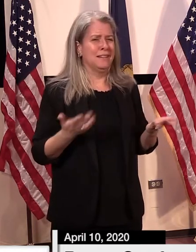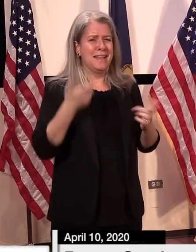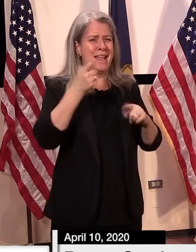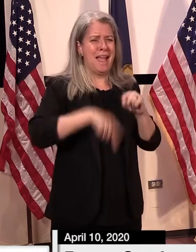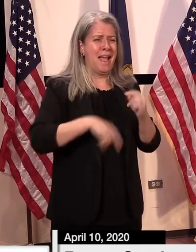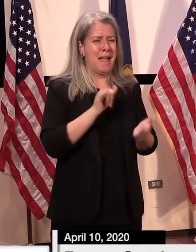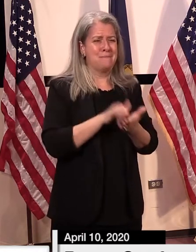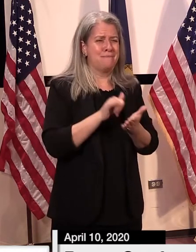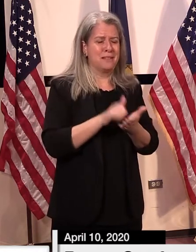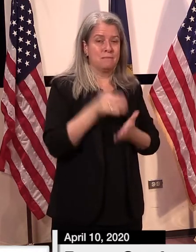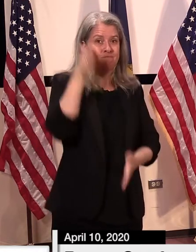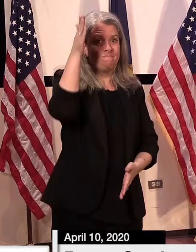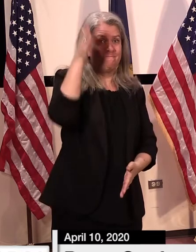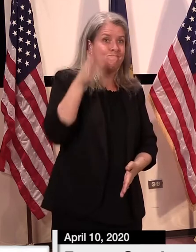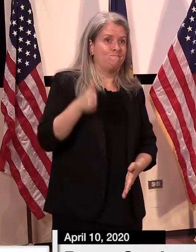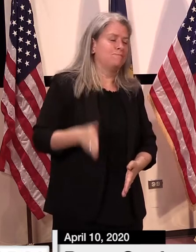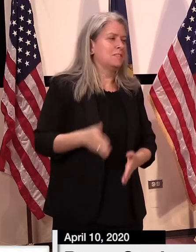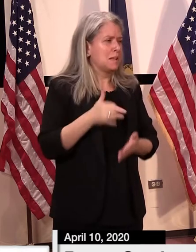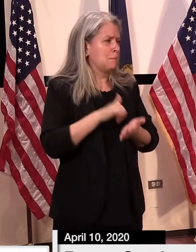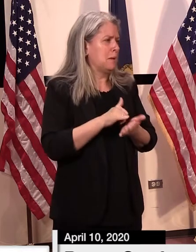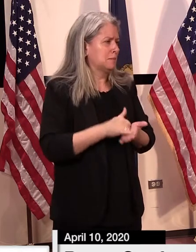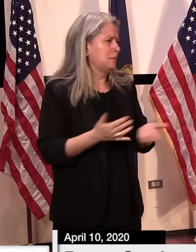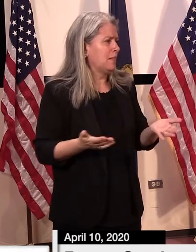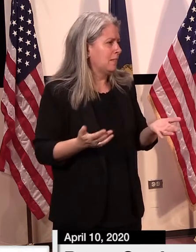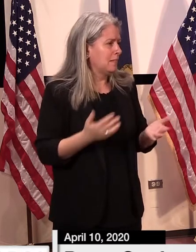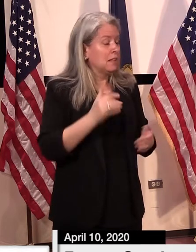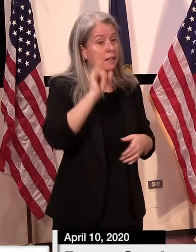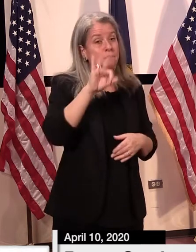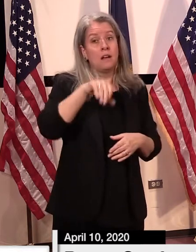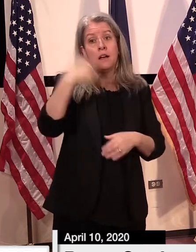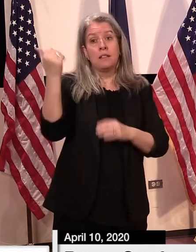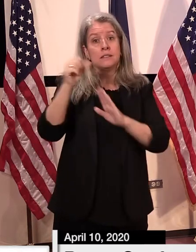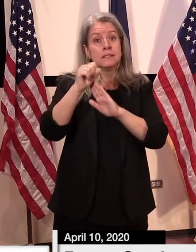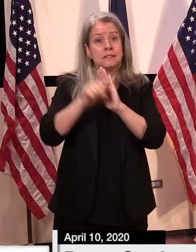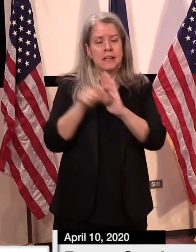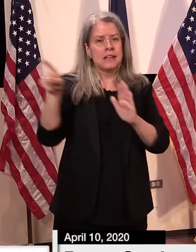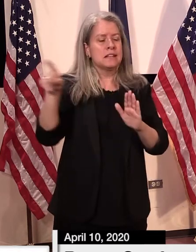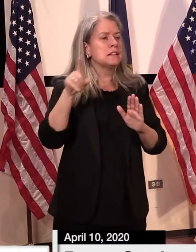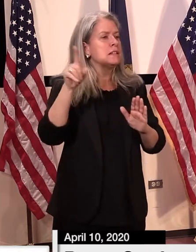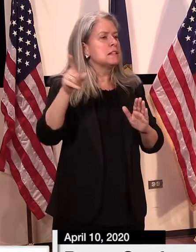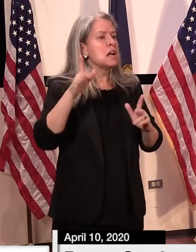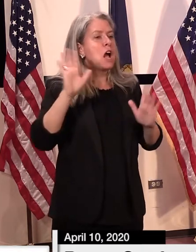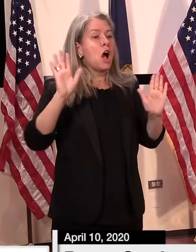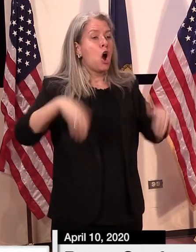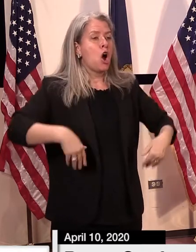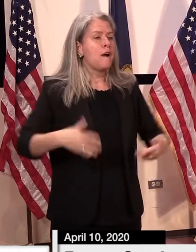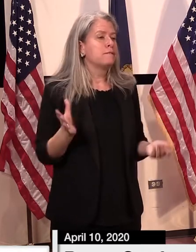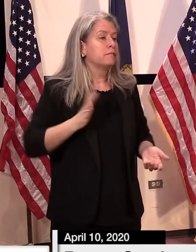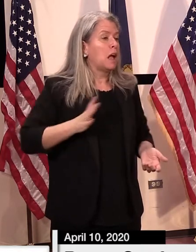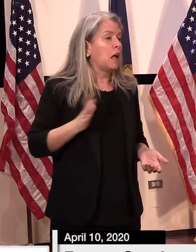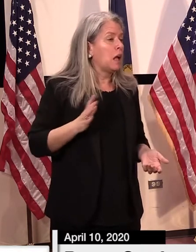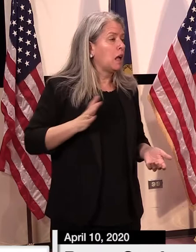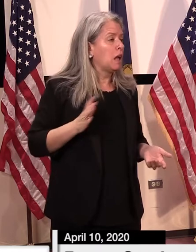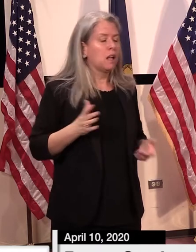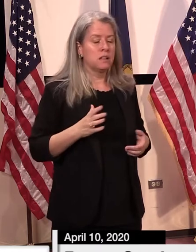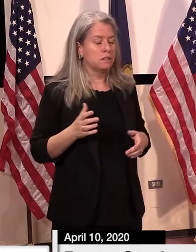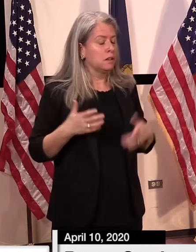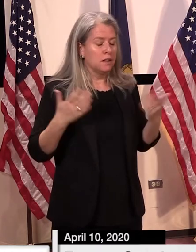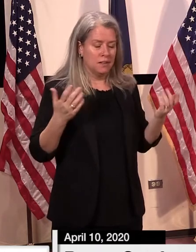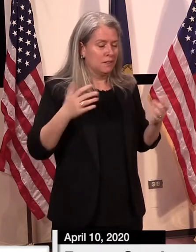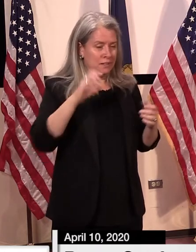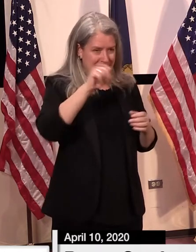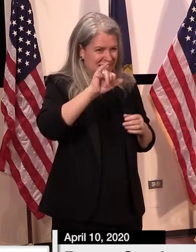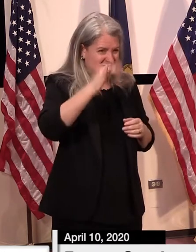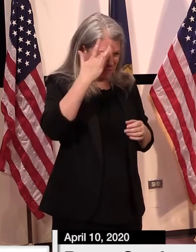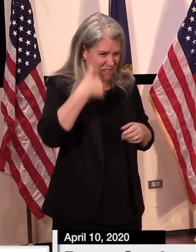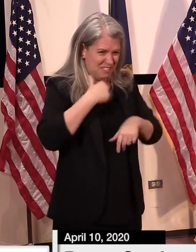they're not as cautious as we are, it could have an effect on the population here. That's why we've taken many